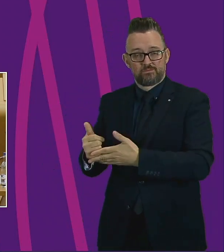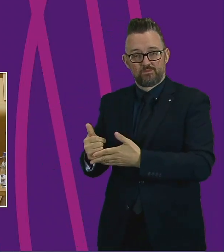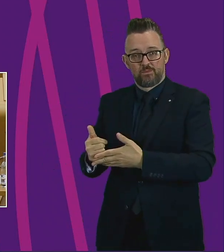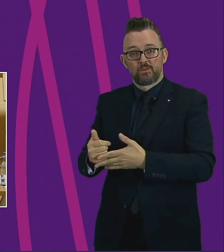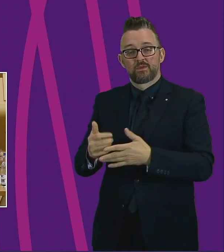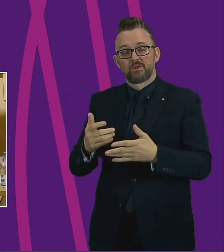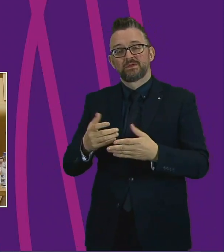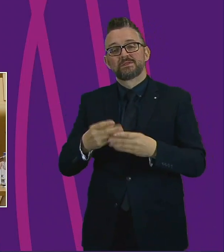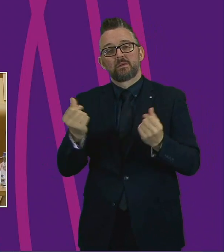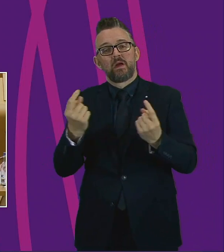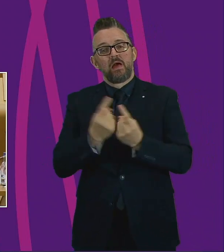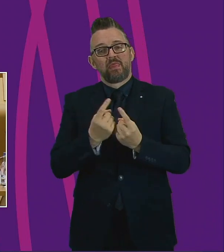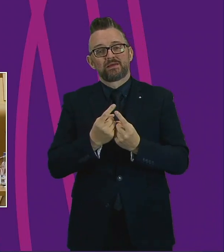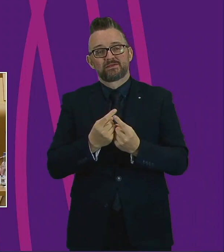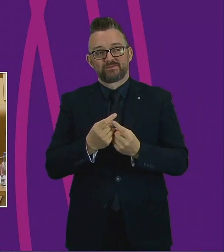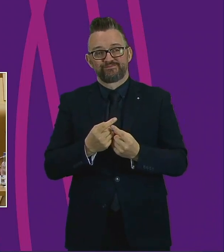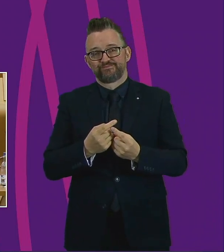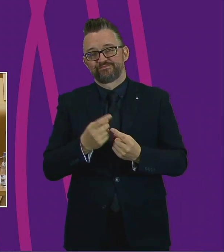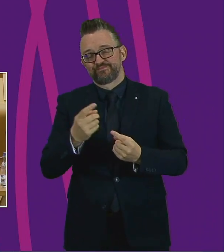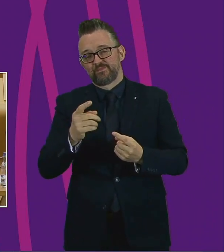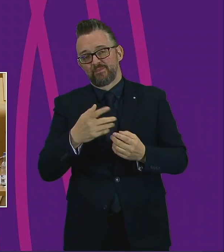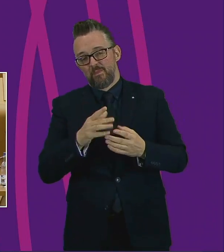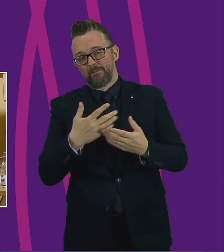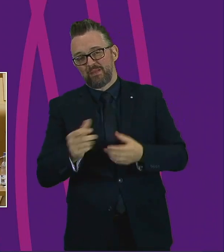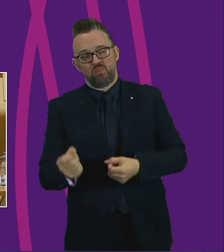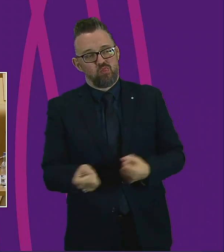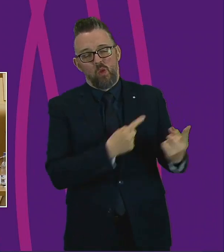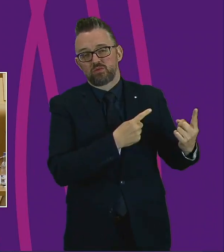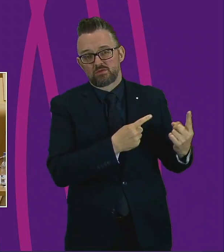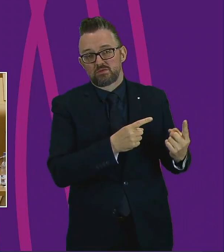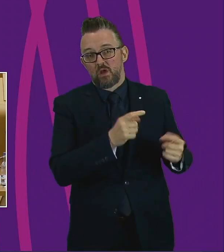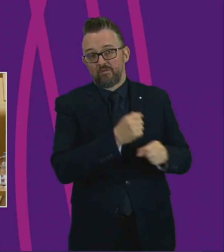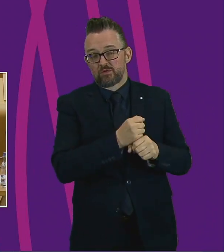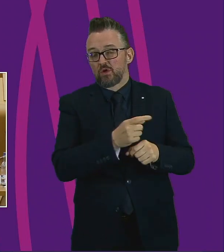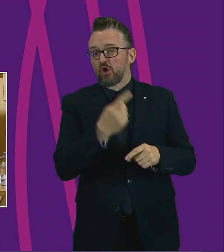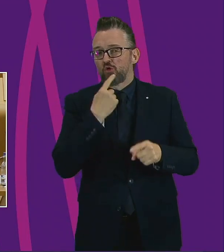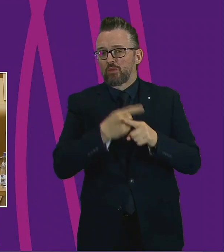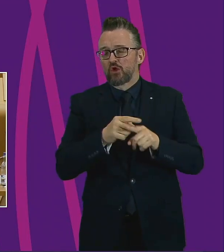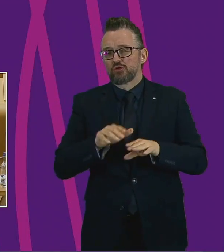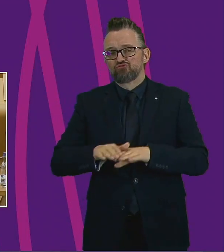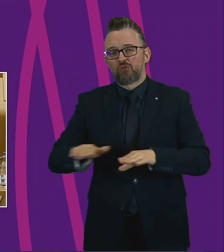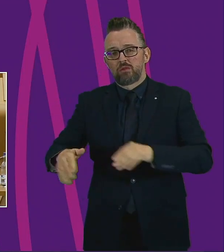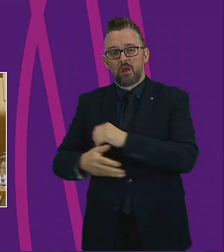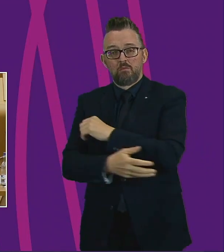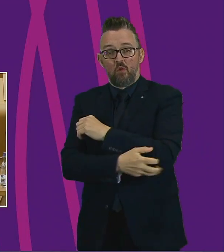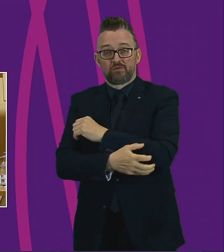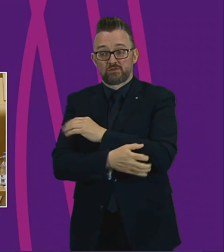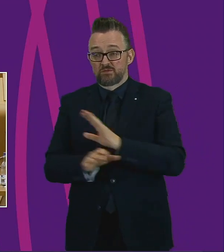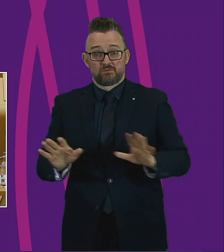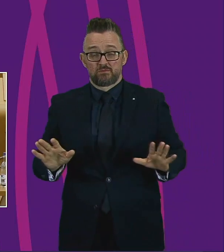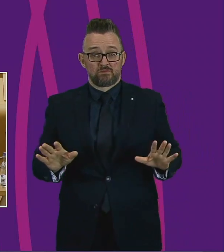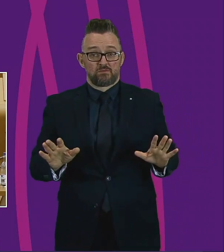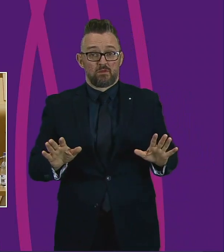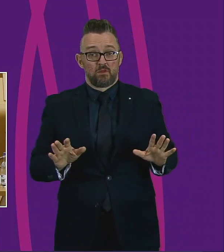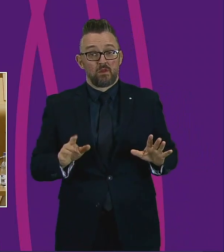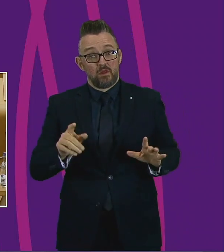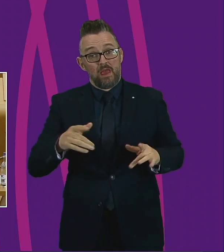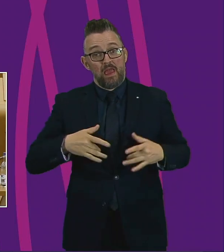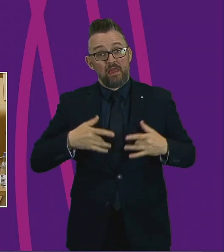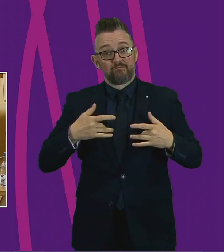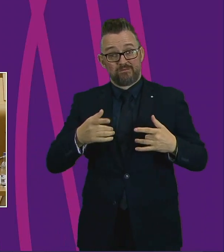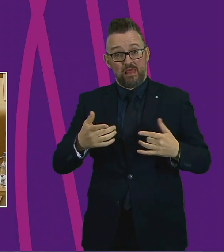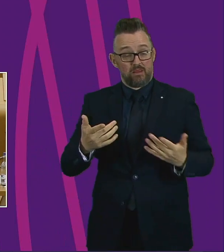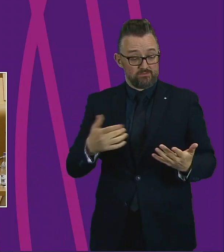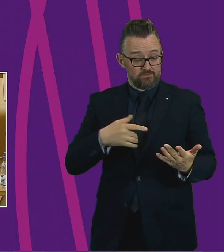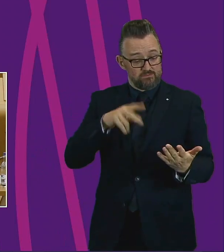kicked into the long grasp by government. The latest was an update on child poverty. There's no excuse for this. If it makes for uncomfortable